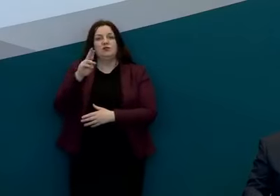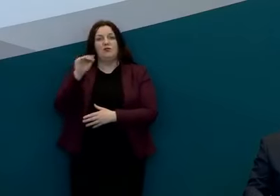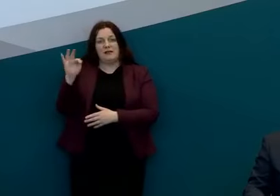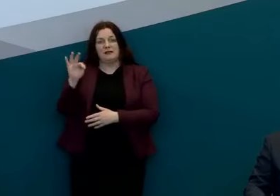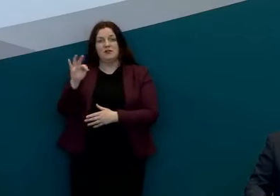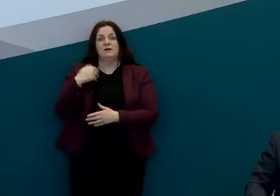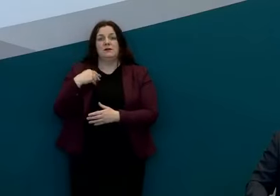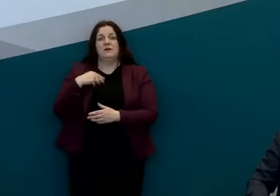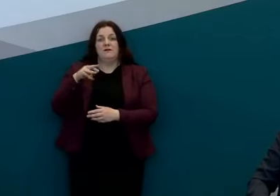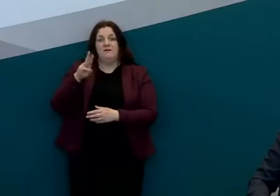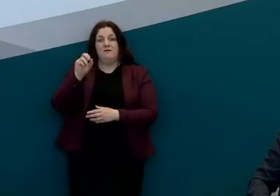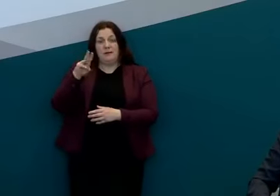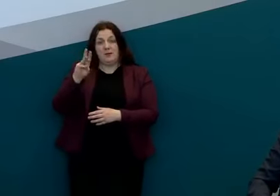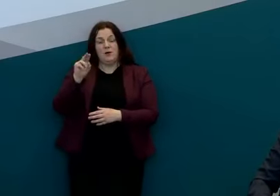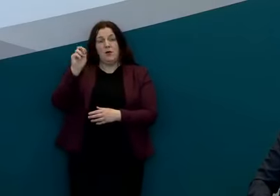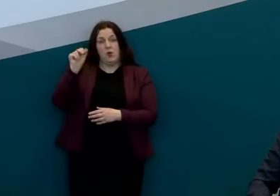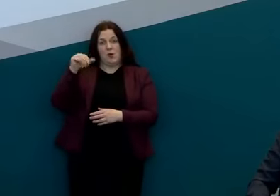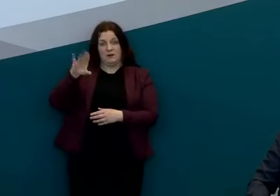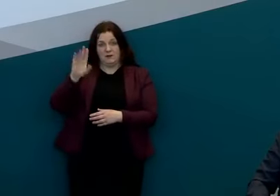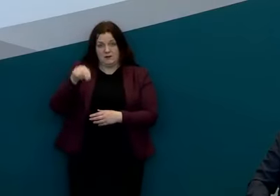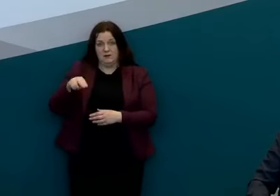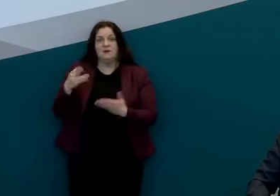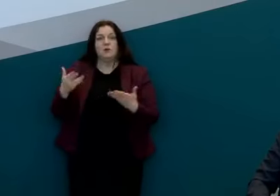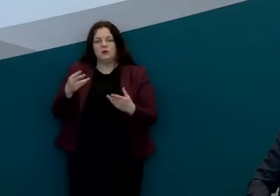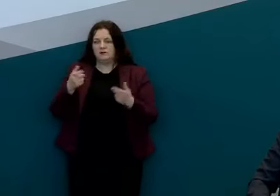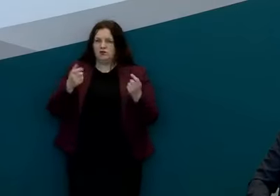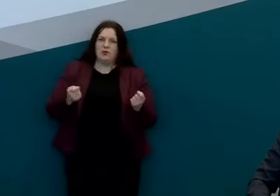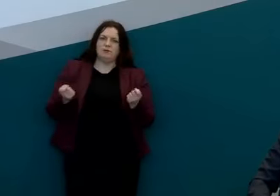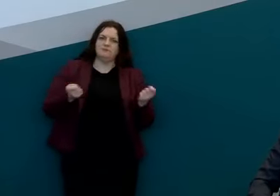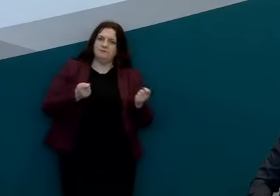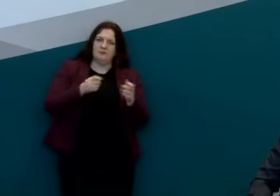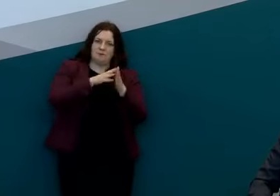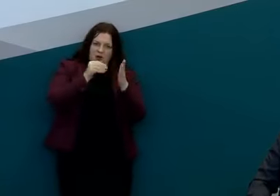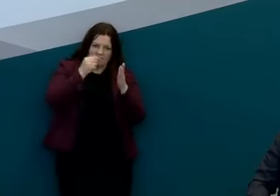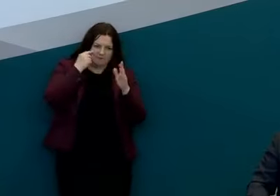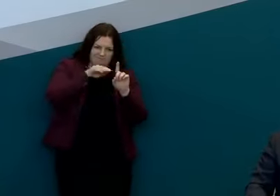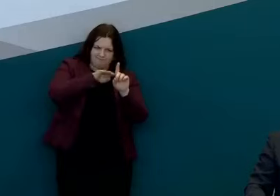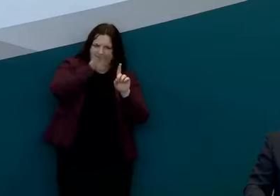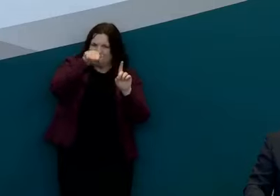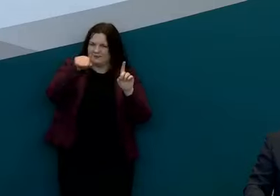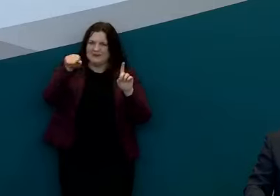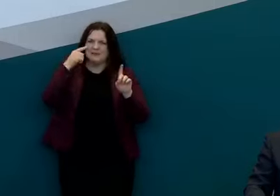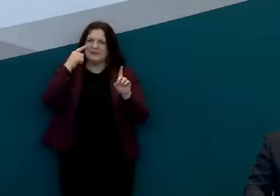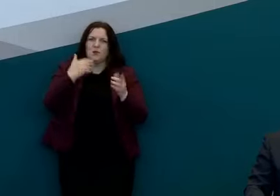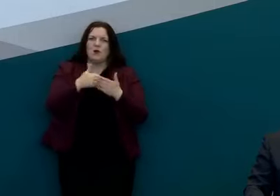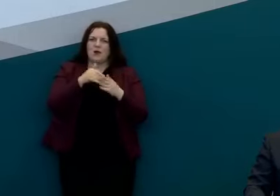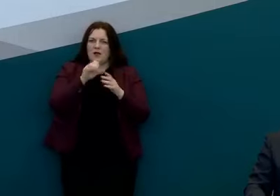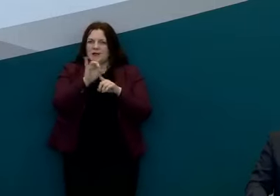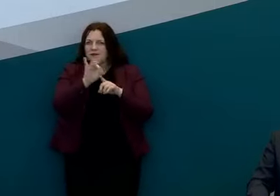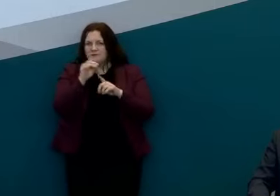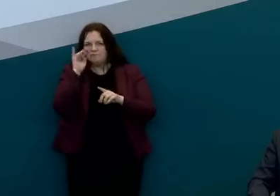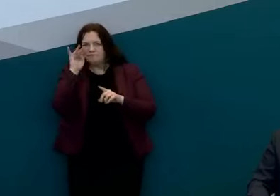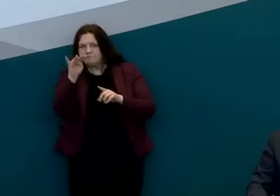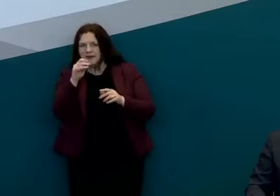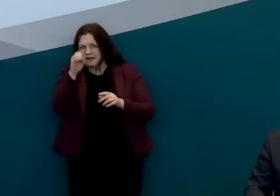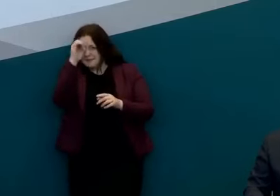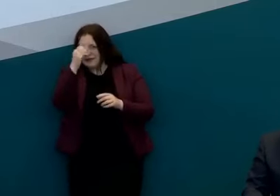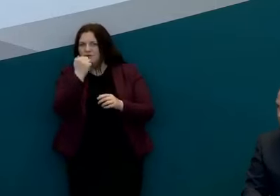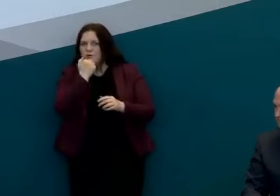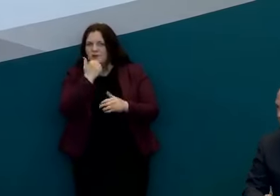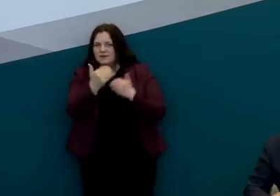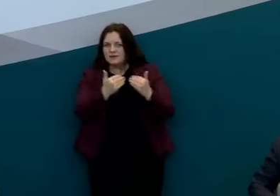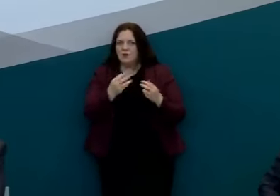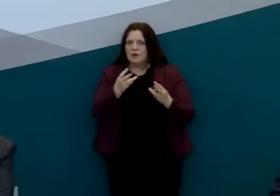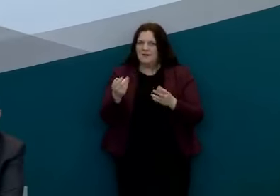University who's chairing our large team of modeling experts and is going to share some additional thoughts and some information with you so Philip